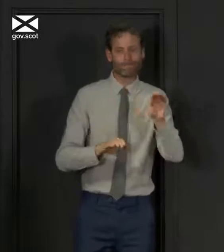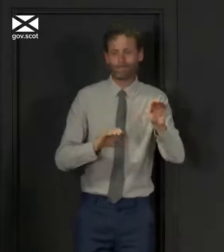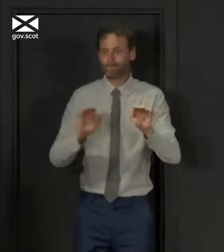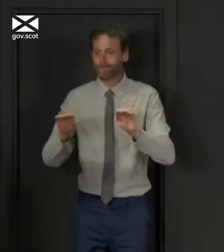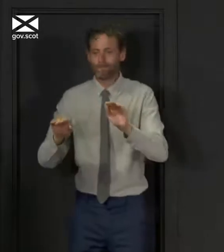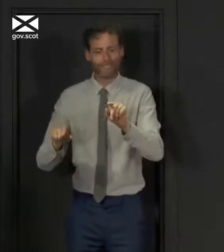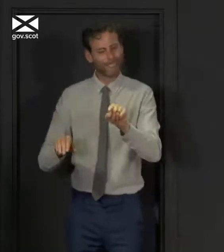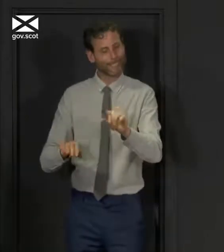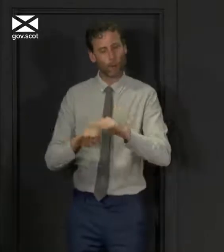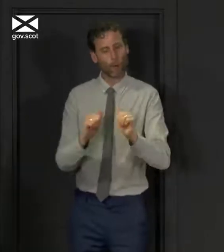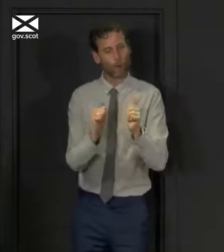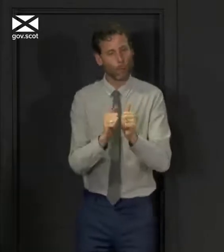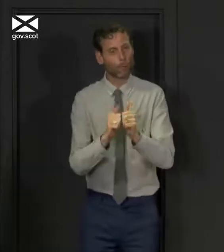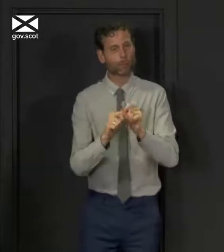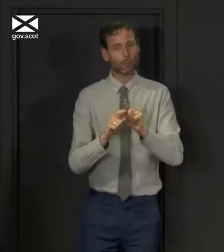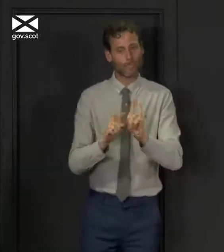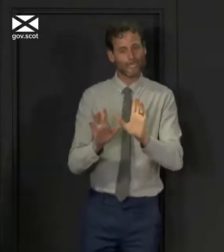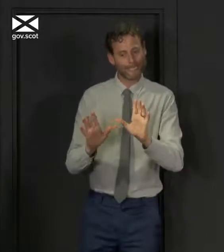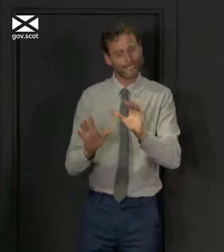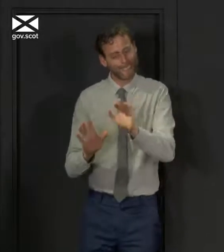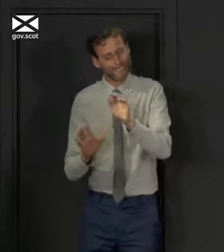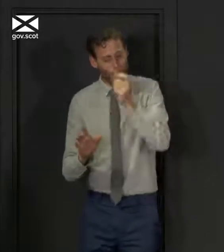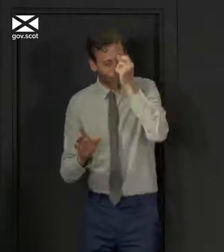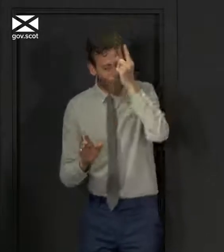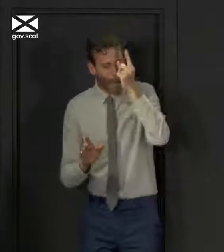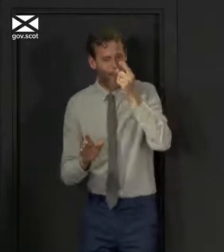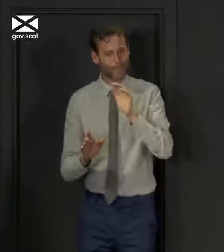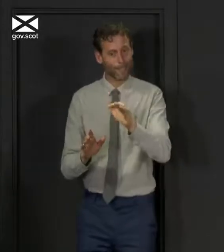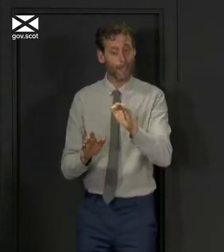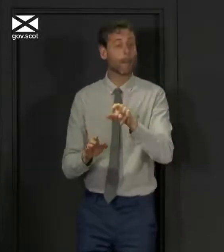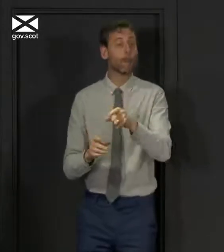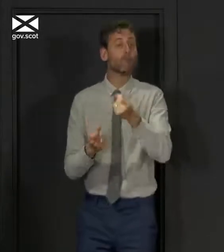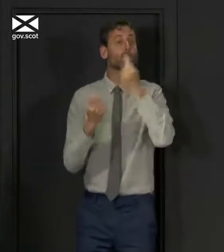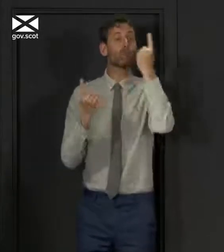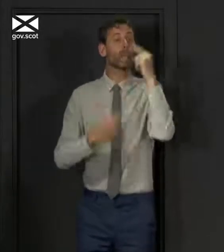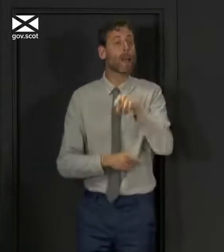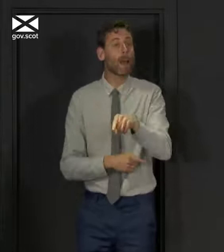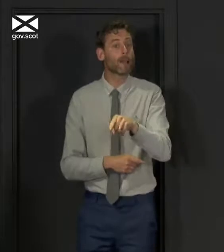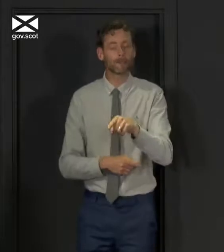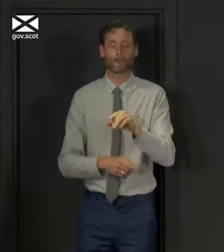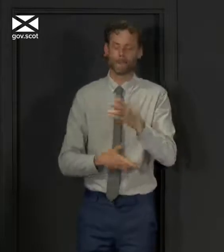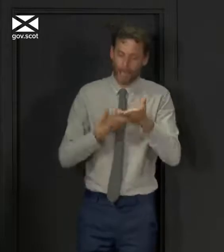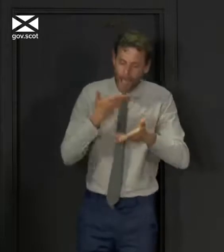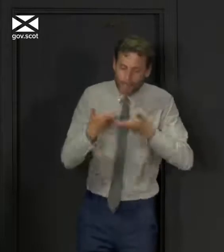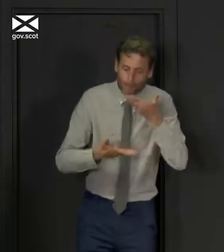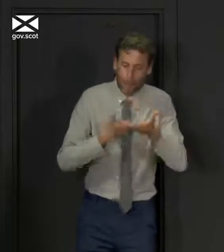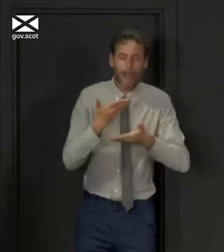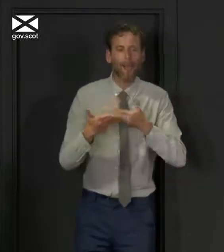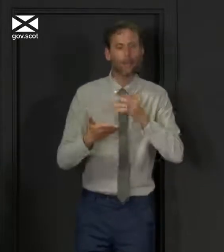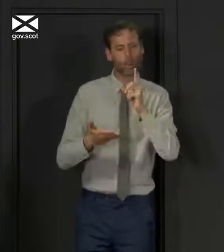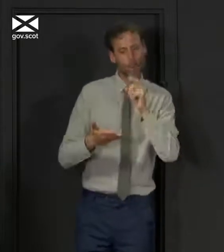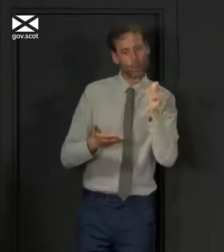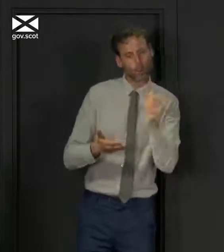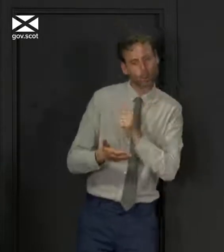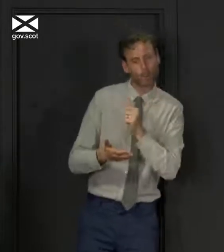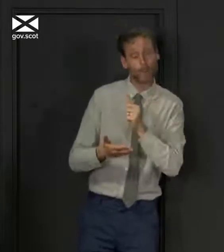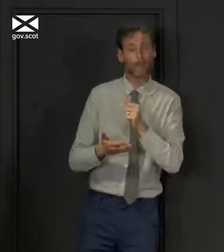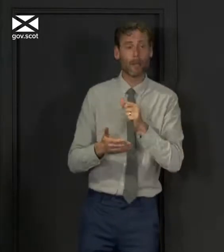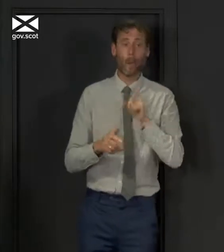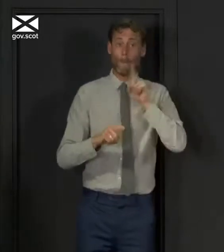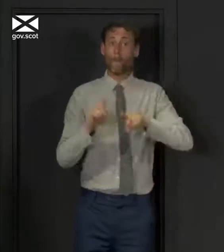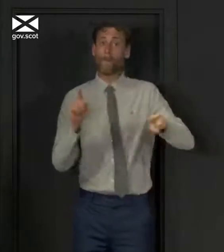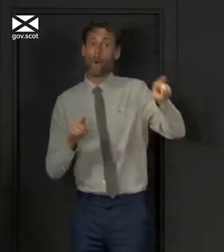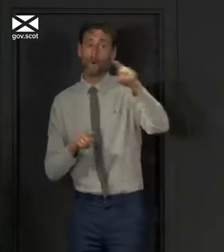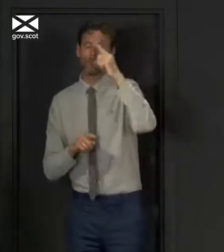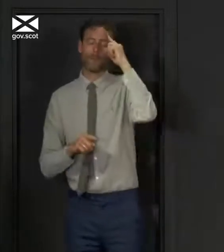doing the right thing not deliberately but because they are inadvertently doing that encourage people to do the right thing and people by and large have done the right